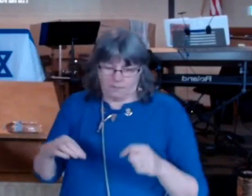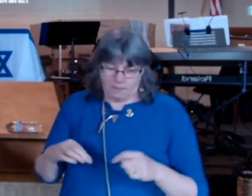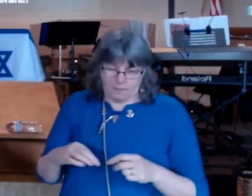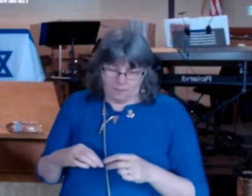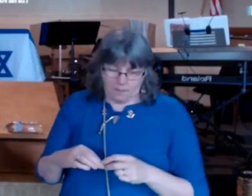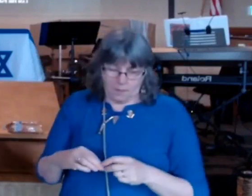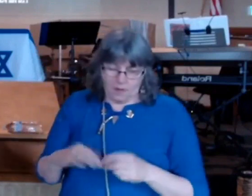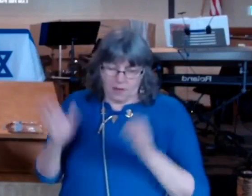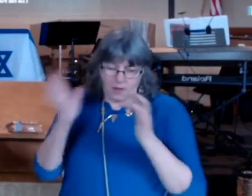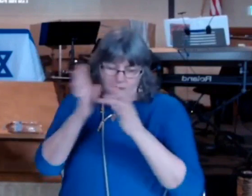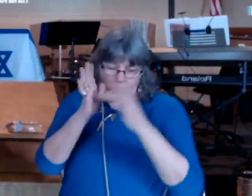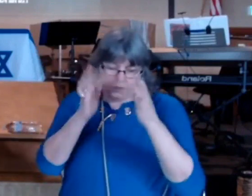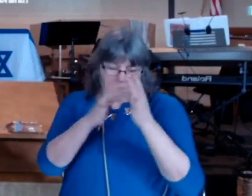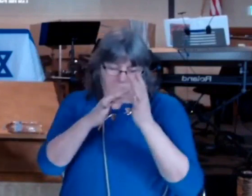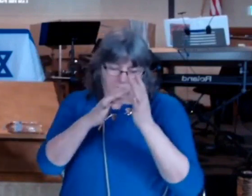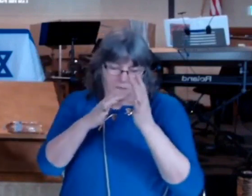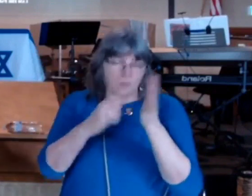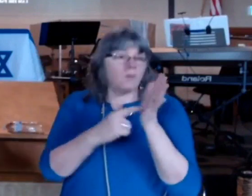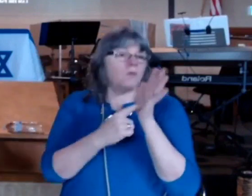yeshua